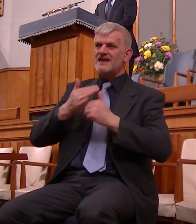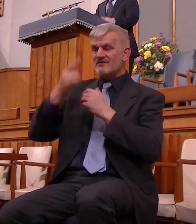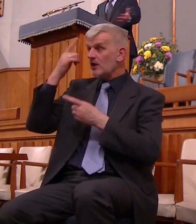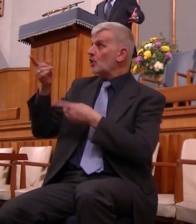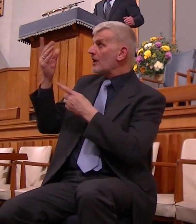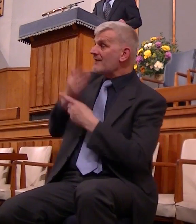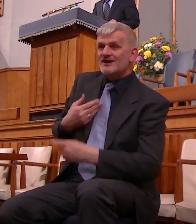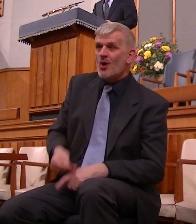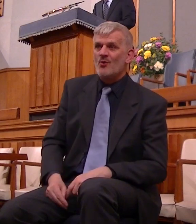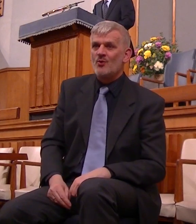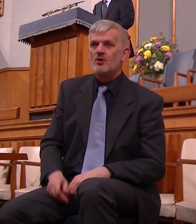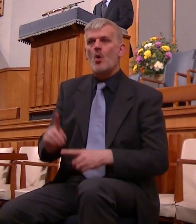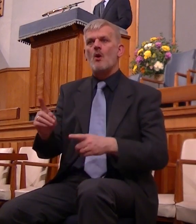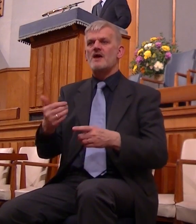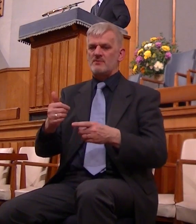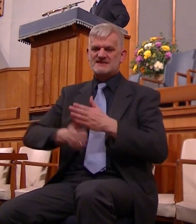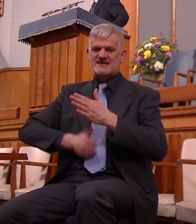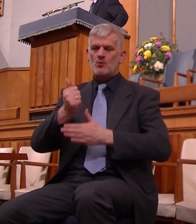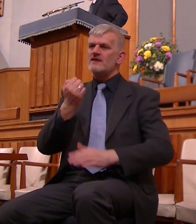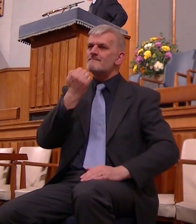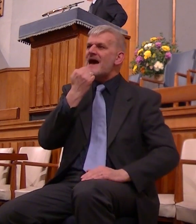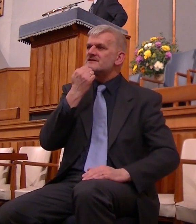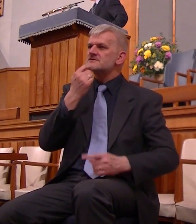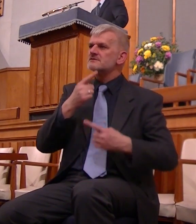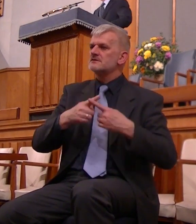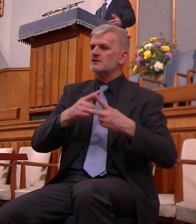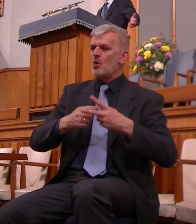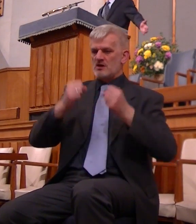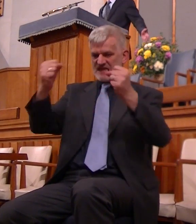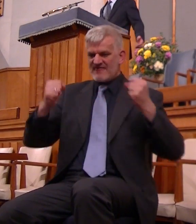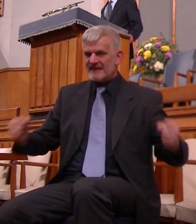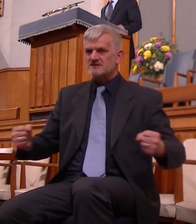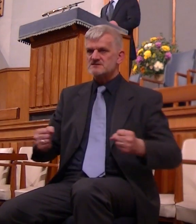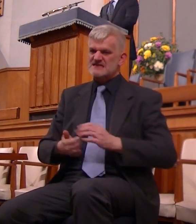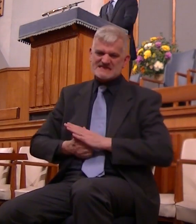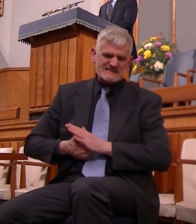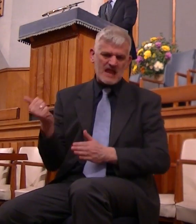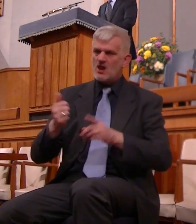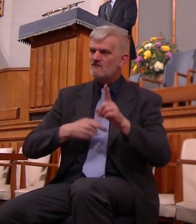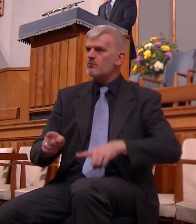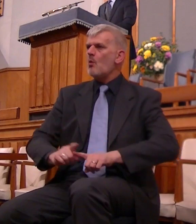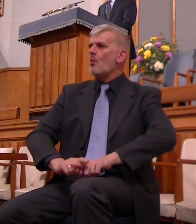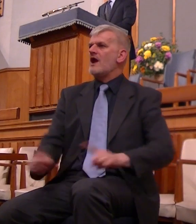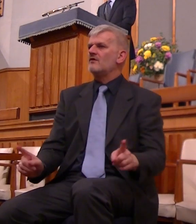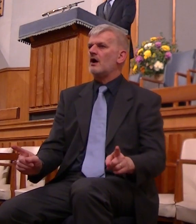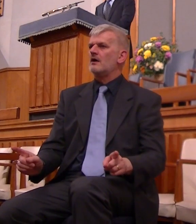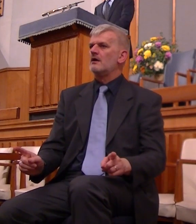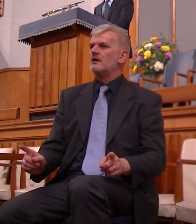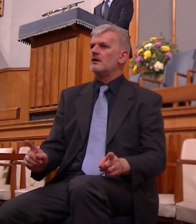or particular strength or athletic capability whatever may be your particularly strong point